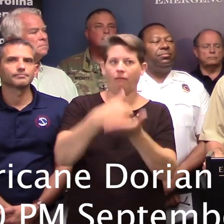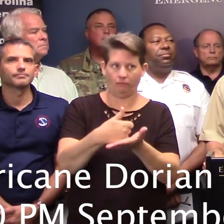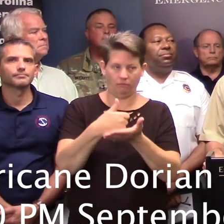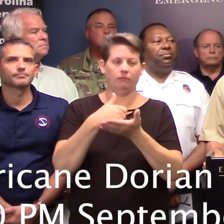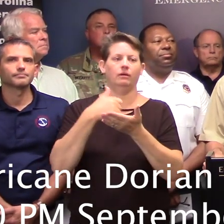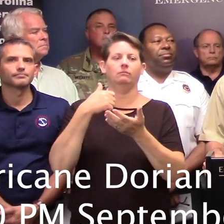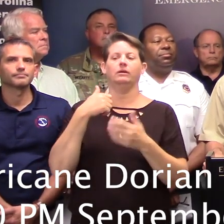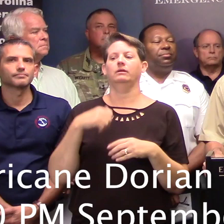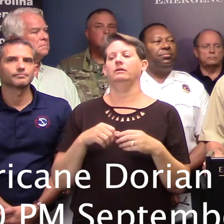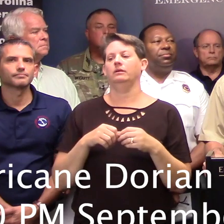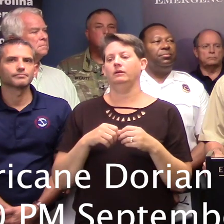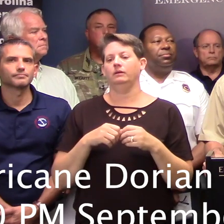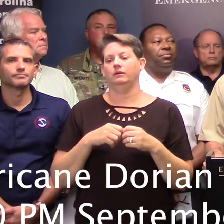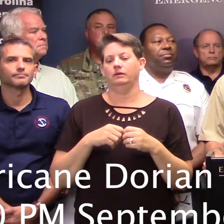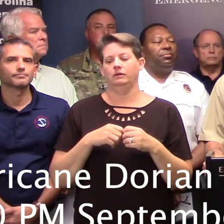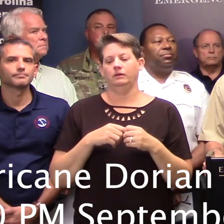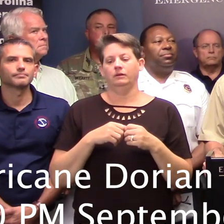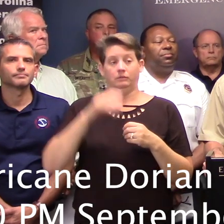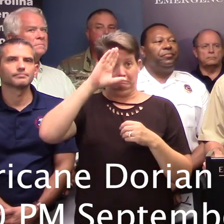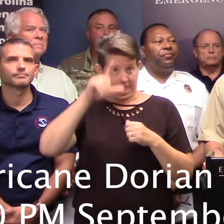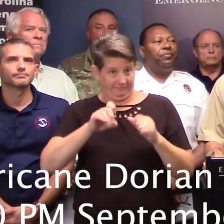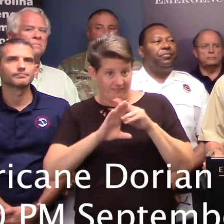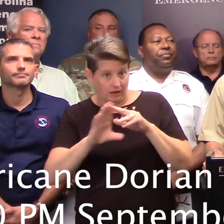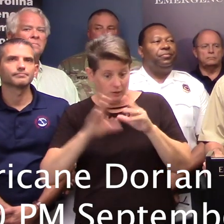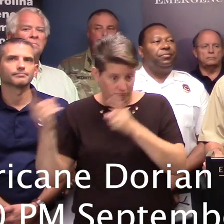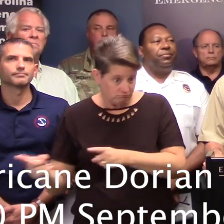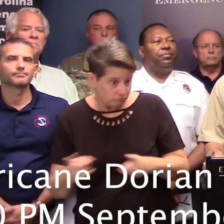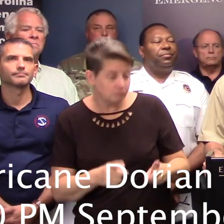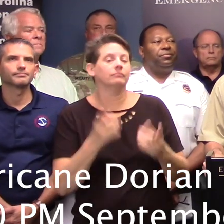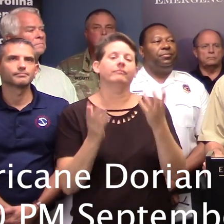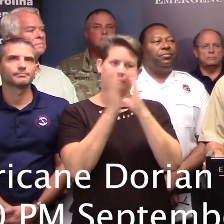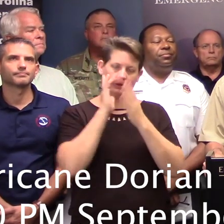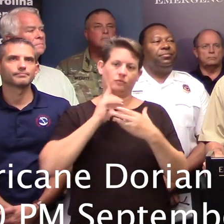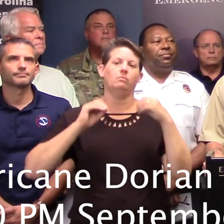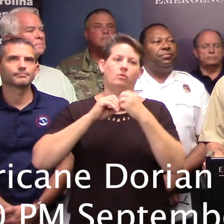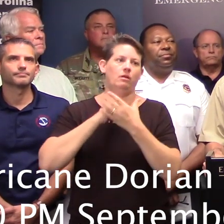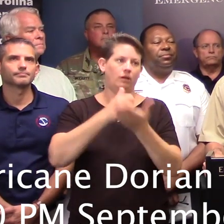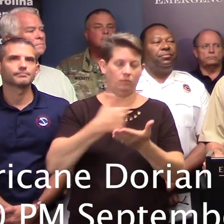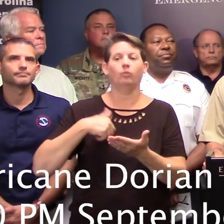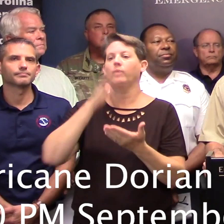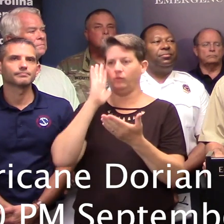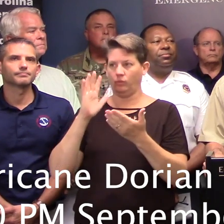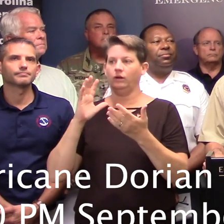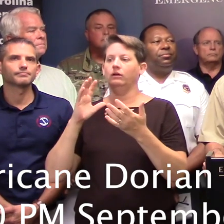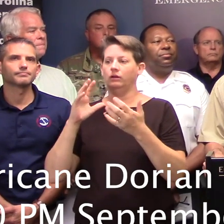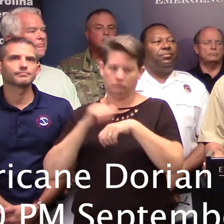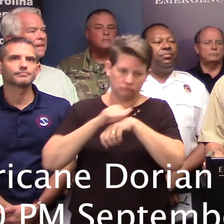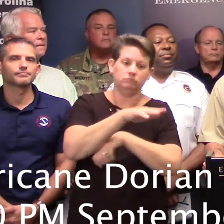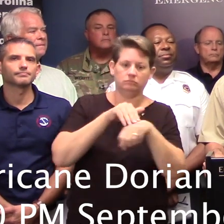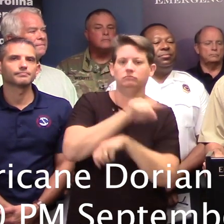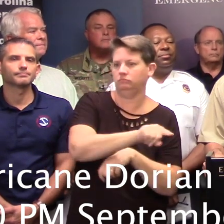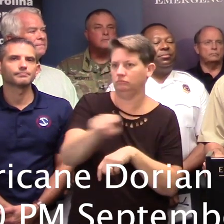to help them as this evacuation process takes place. And we will be moving these law enforcement officers into those